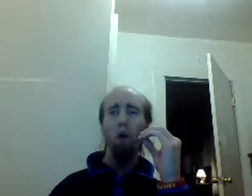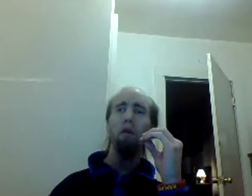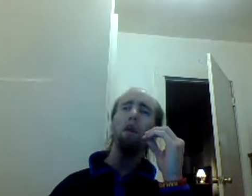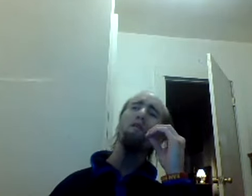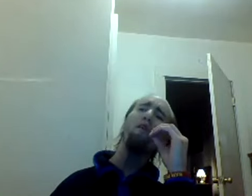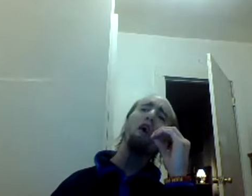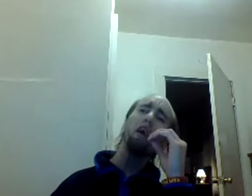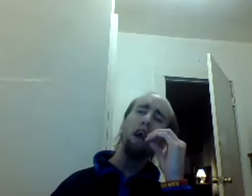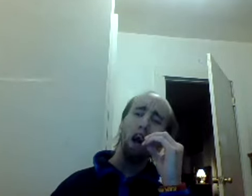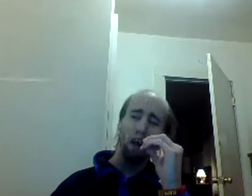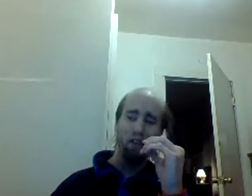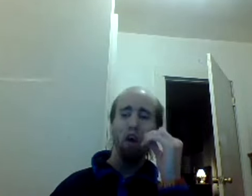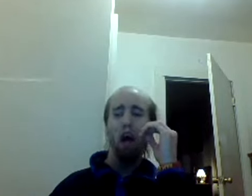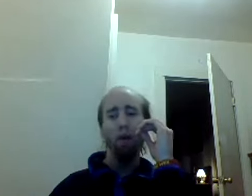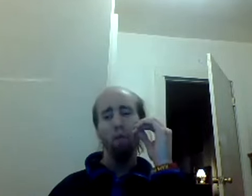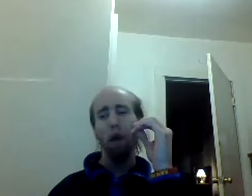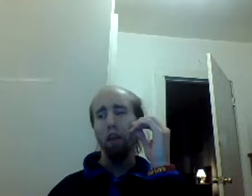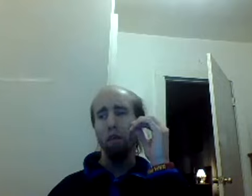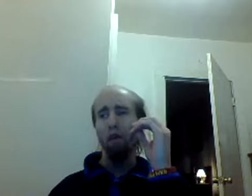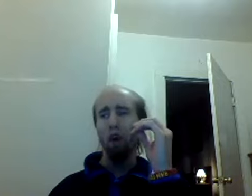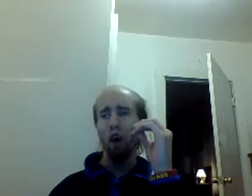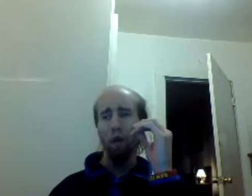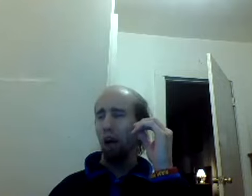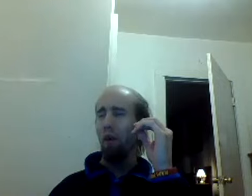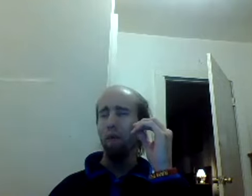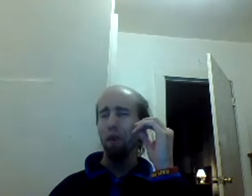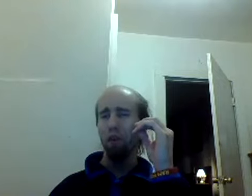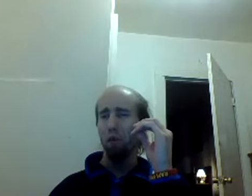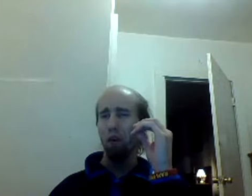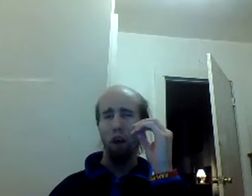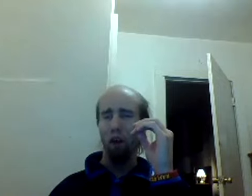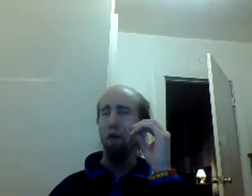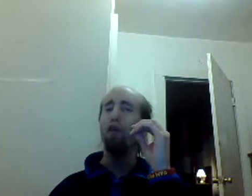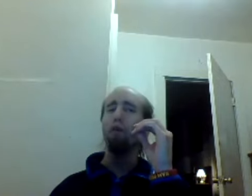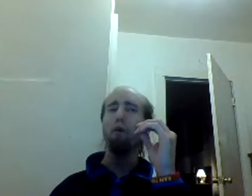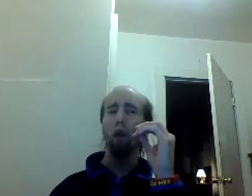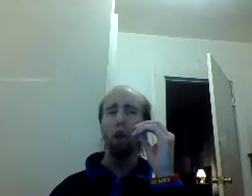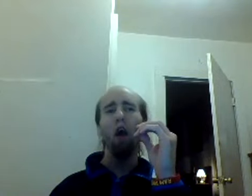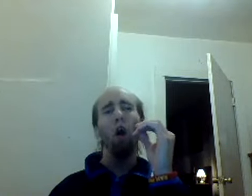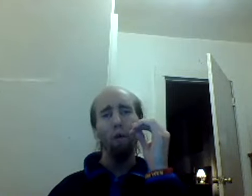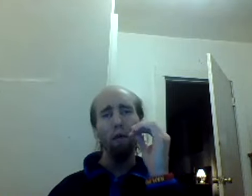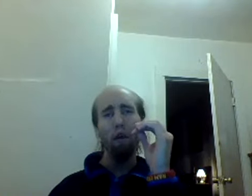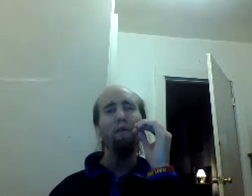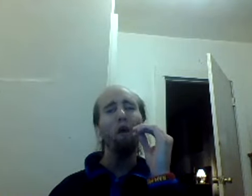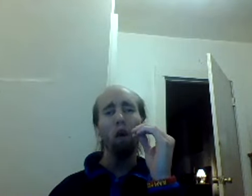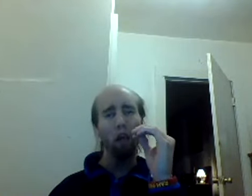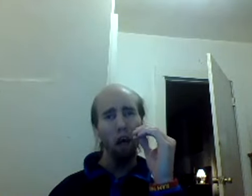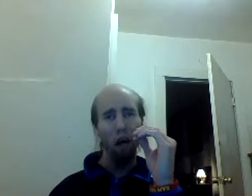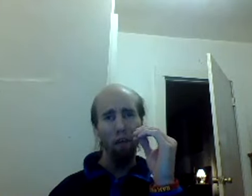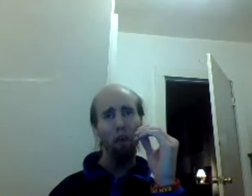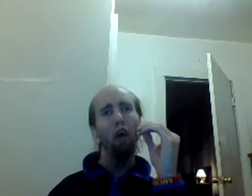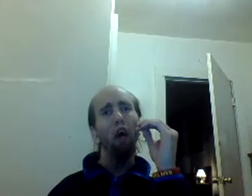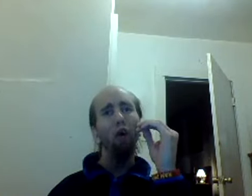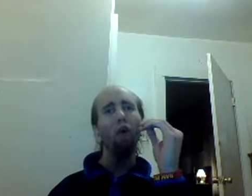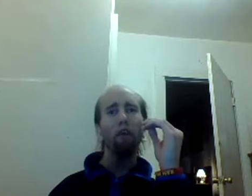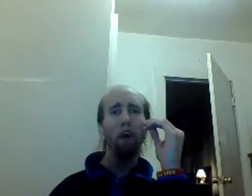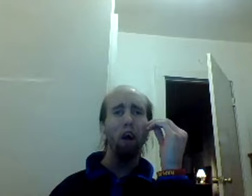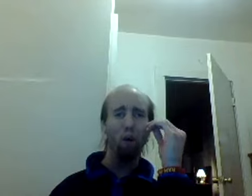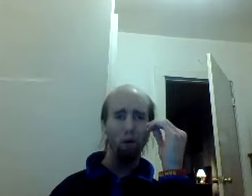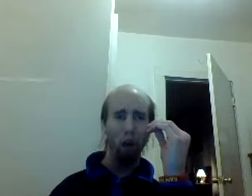open your fucking eyes and wake the fuck up and I don't mean just open your eyes I mean truly open your fucking eyes and look the hell